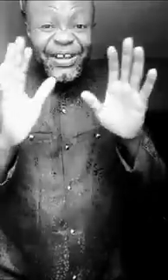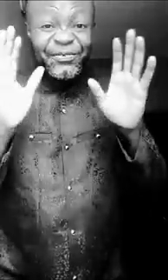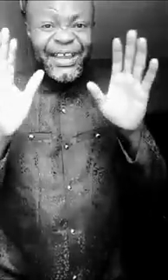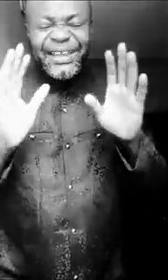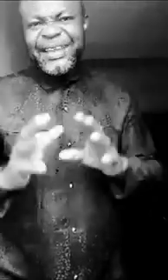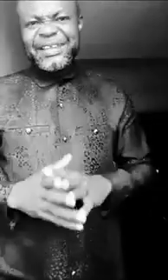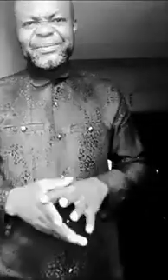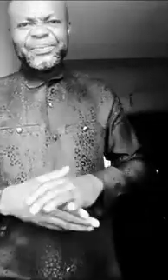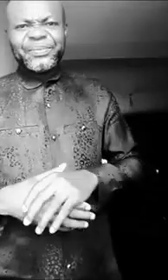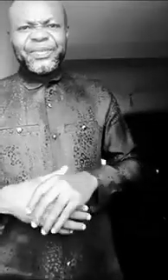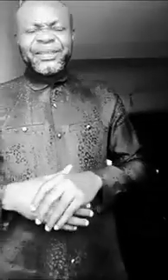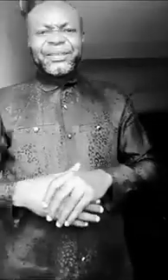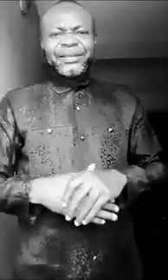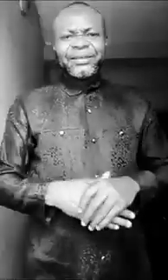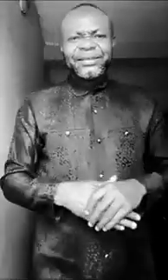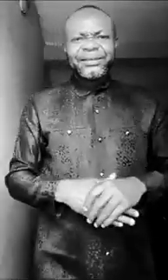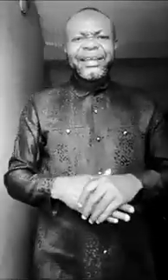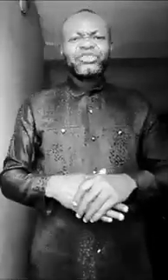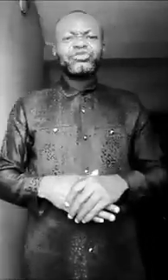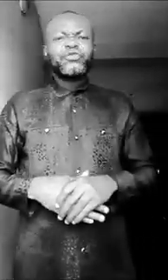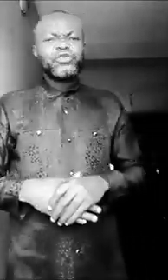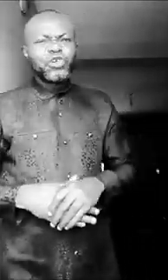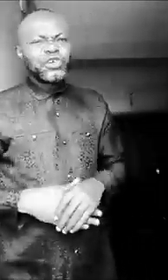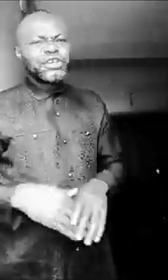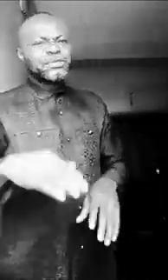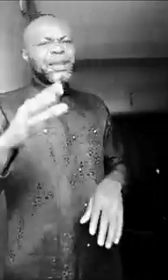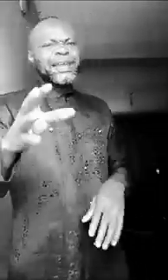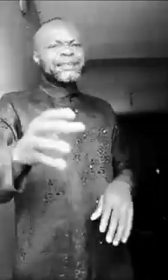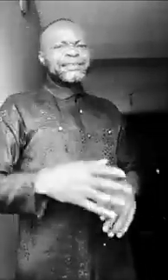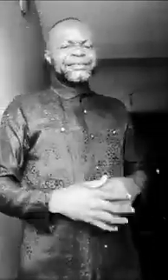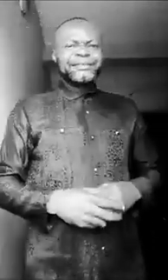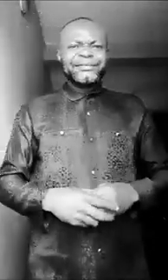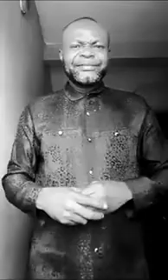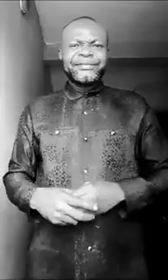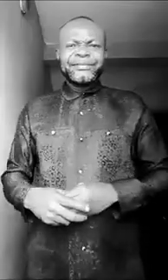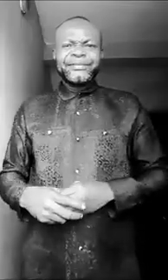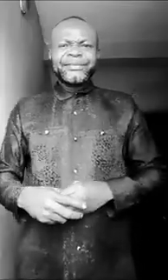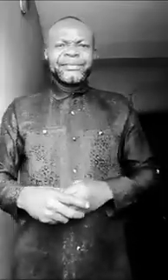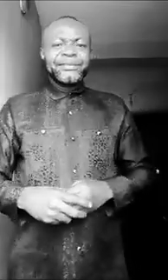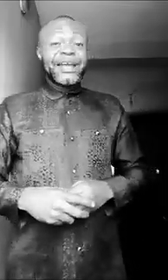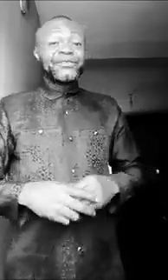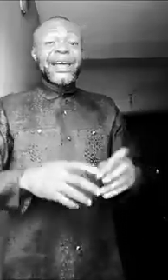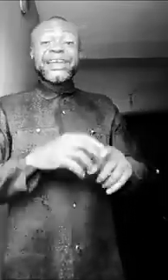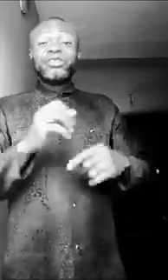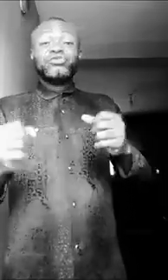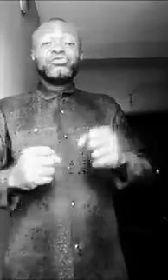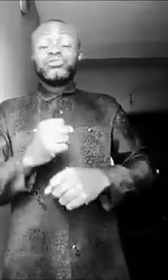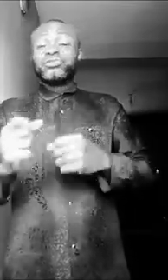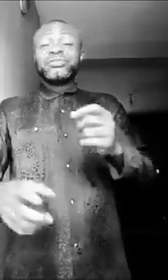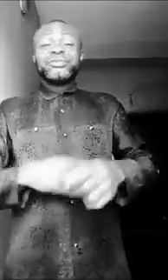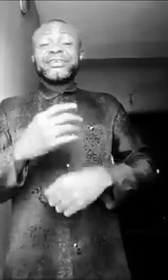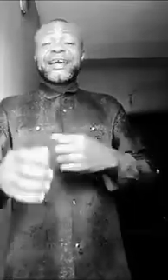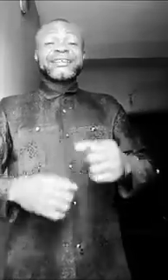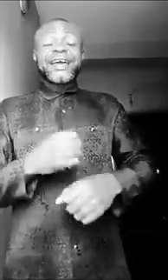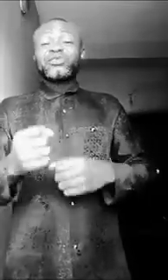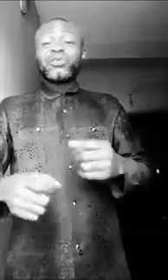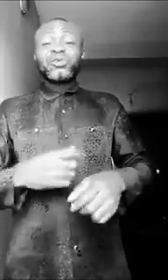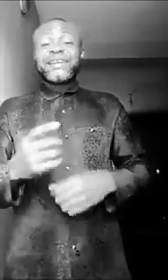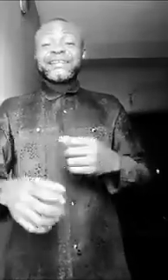find any that your future is blind they have tied you they are tied all your destiny